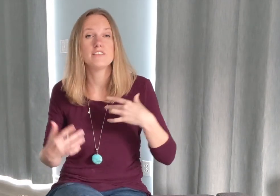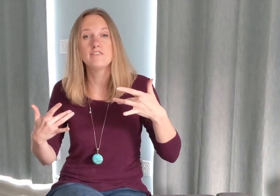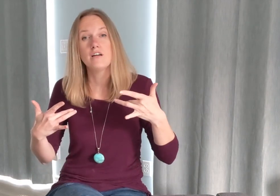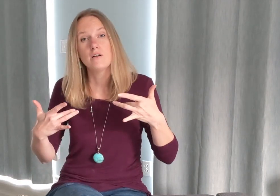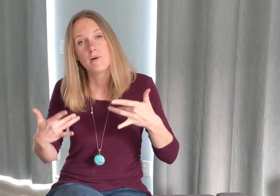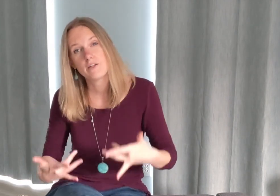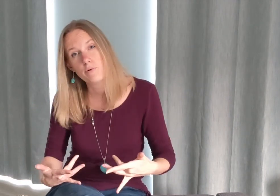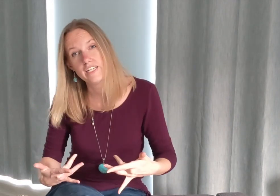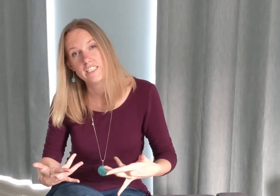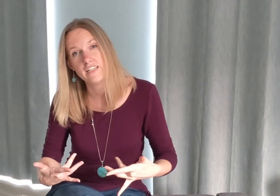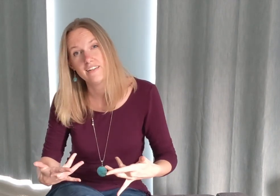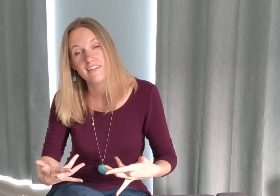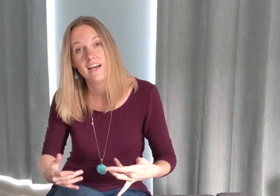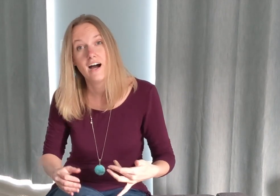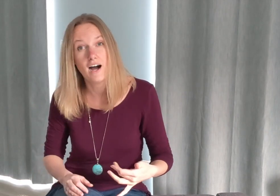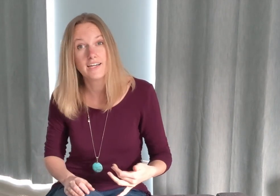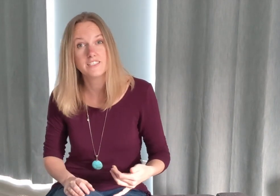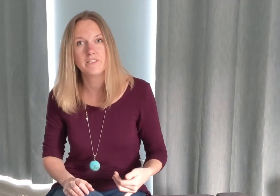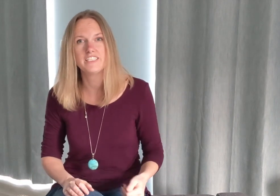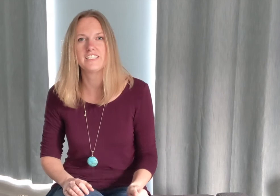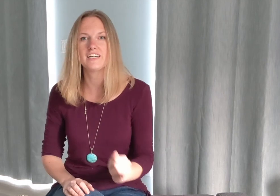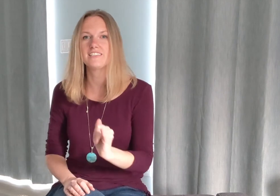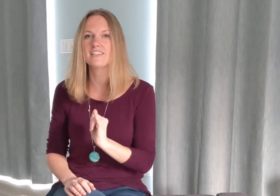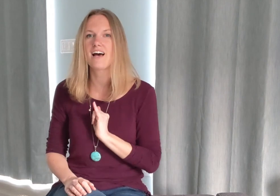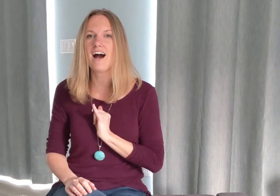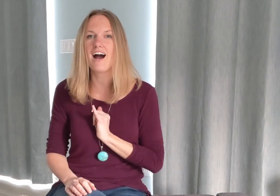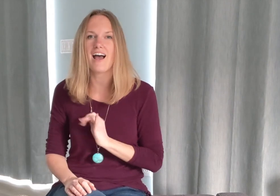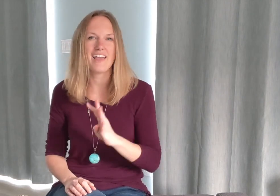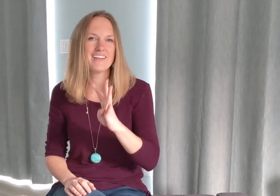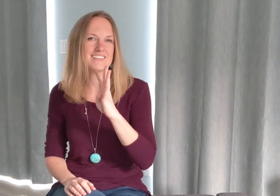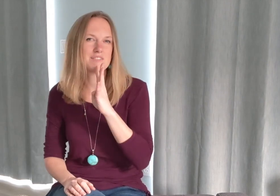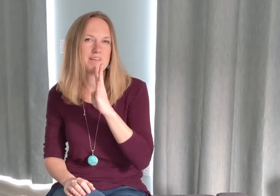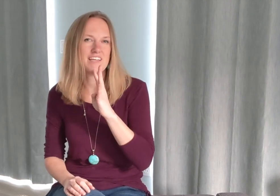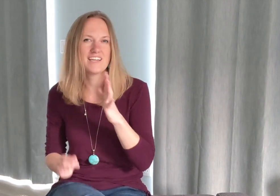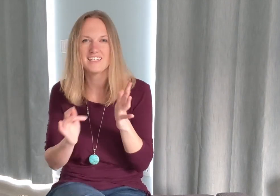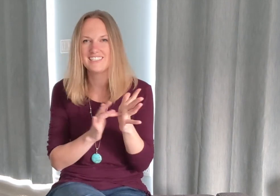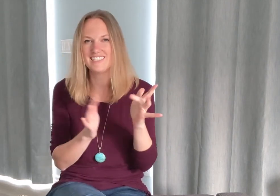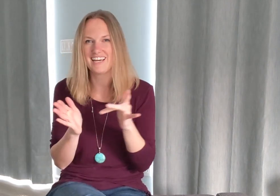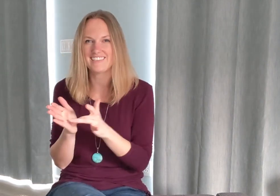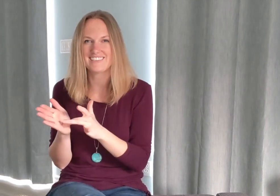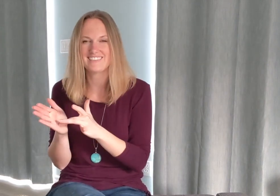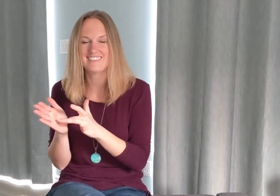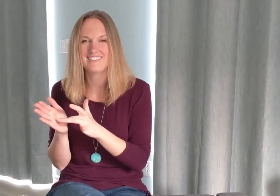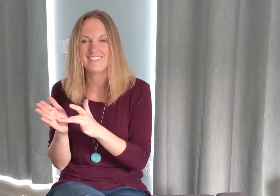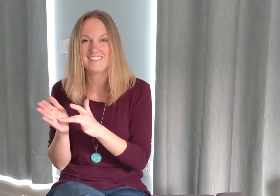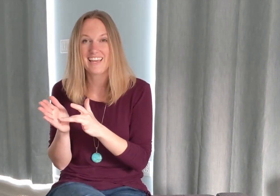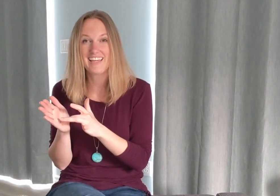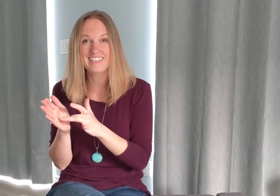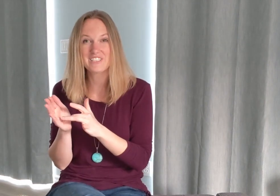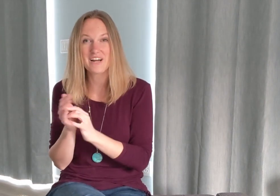by depression. I speak Jesus. I speak Jesus. Okay, let's try